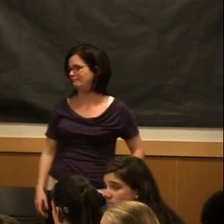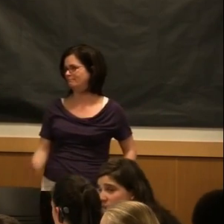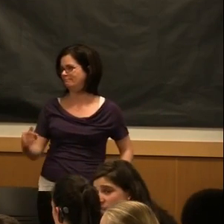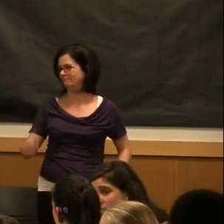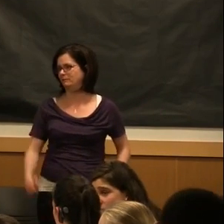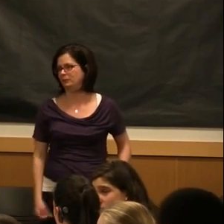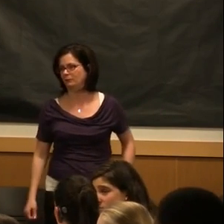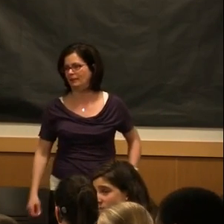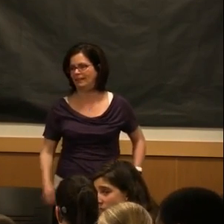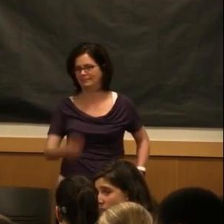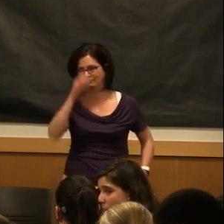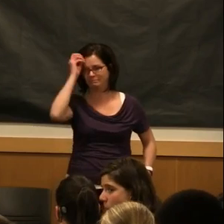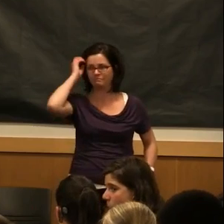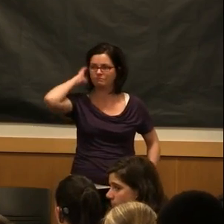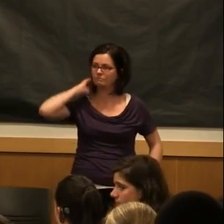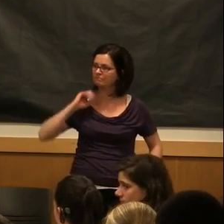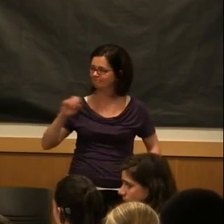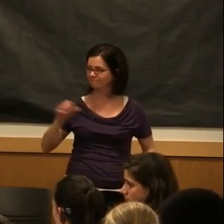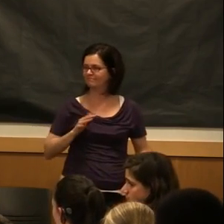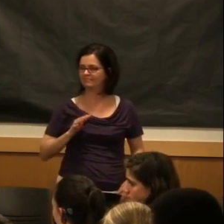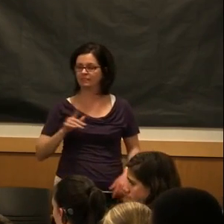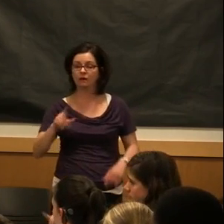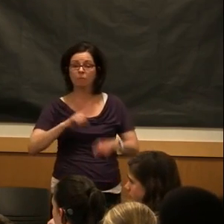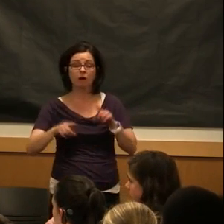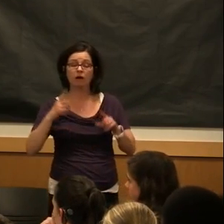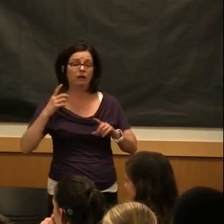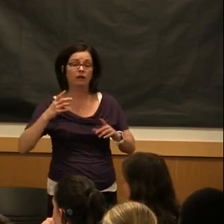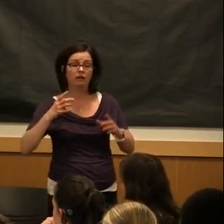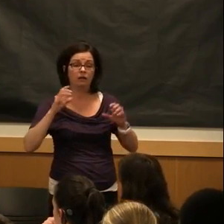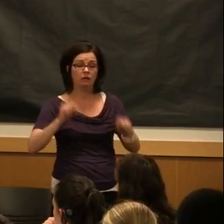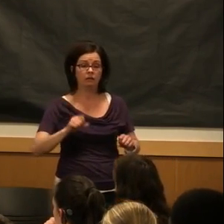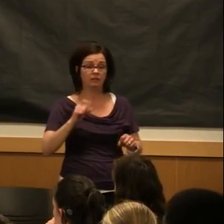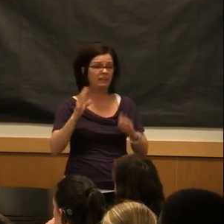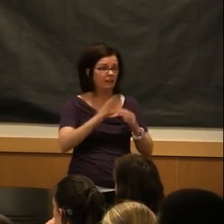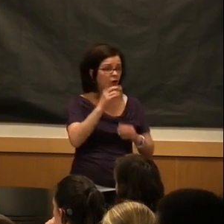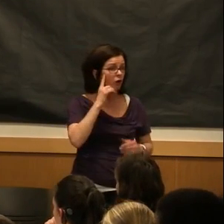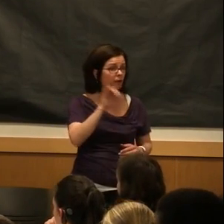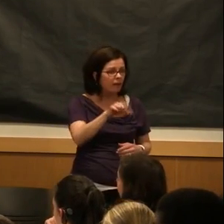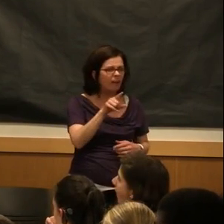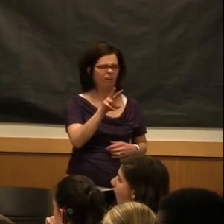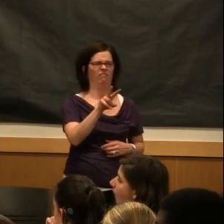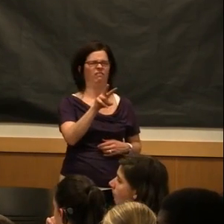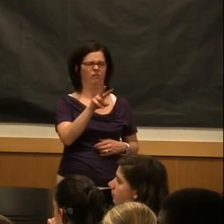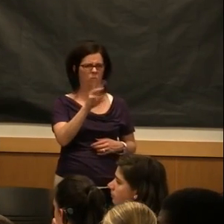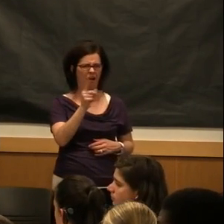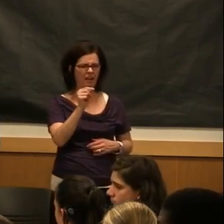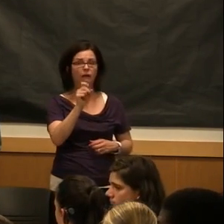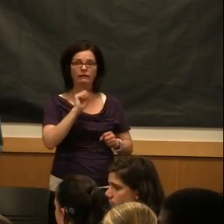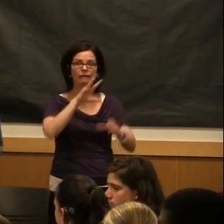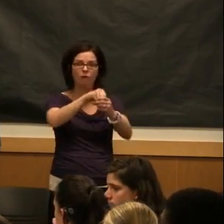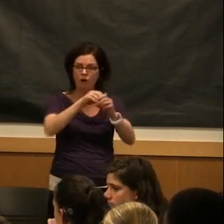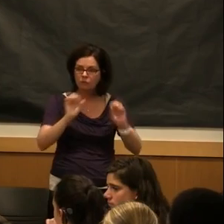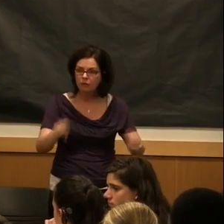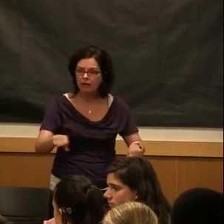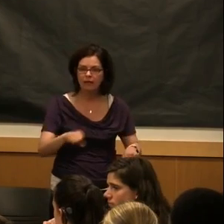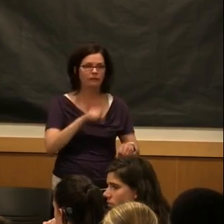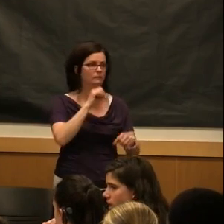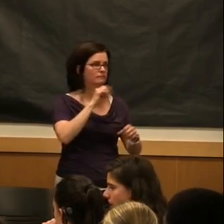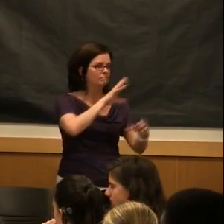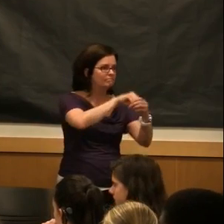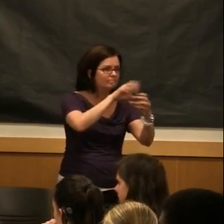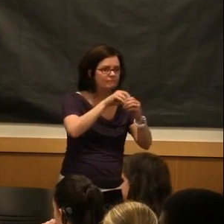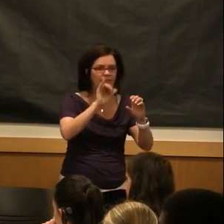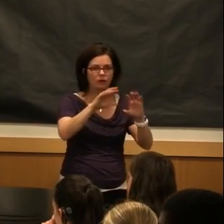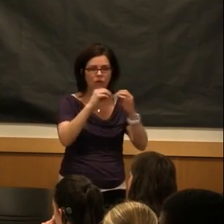Perfect. But, you can get involved in things that you've never heard about before. And be part of that club and those organizations. And just